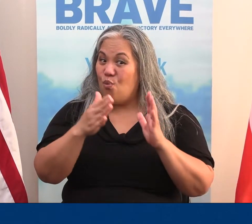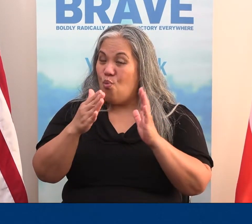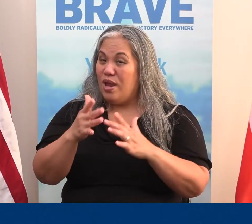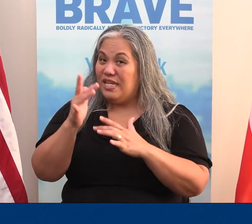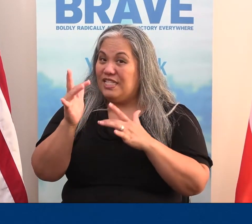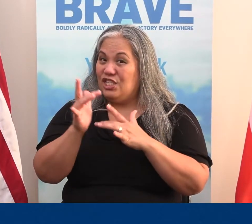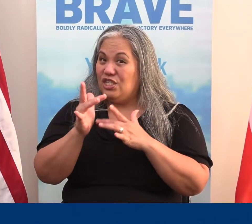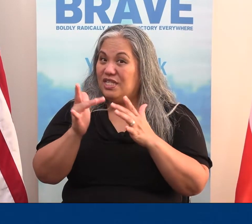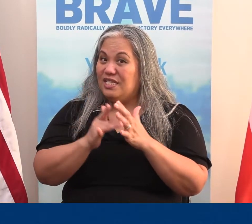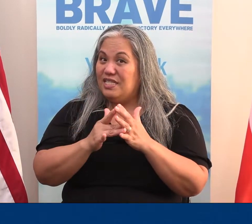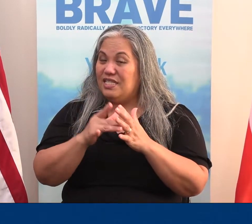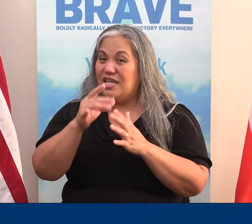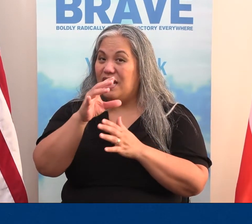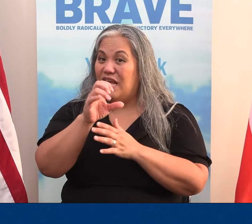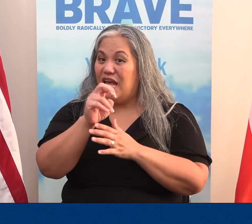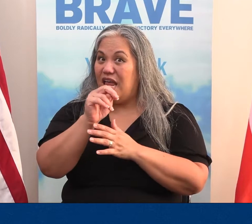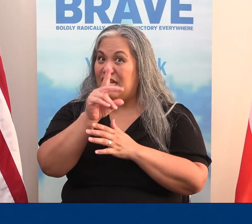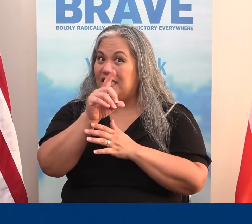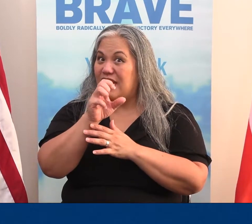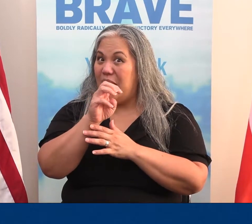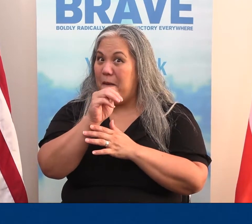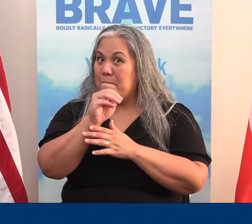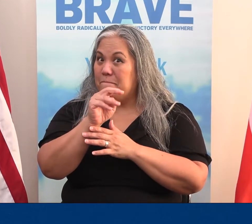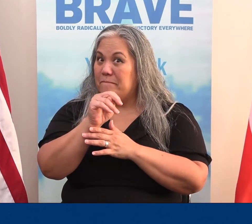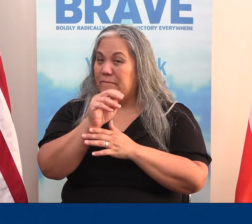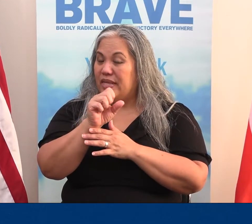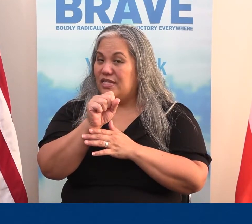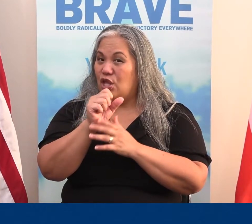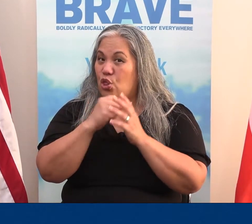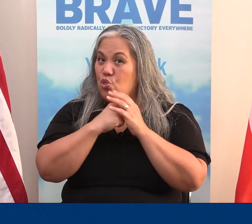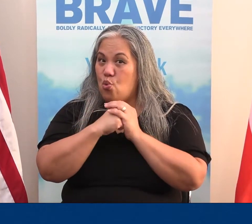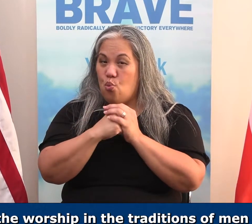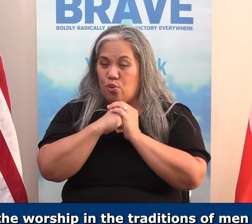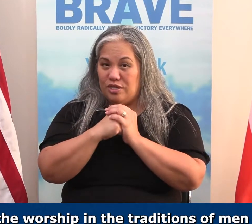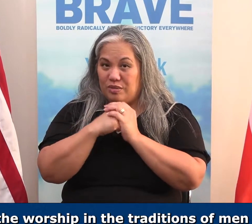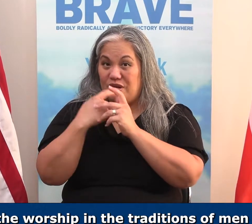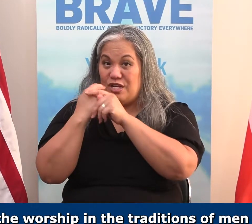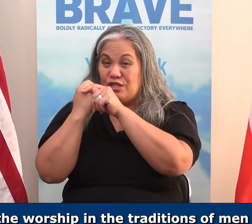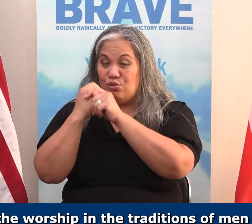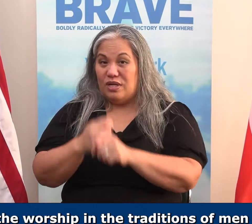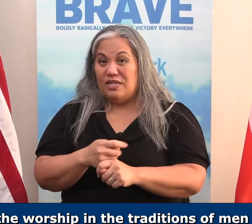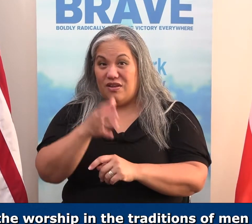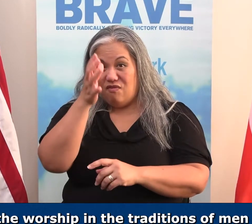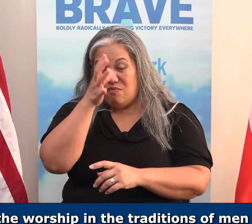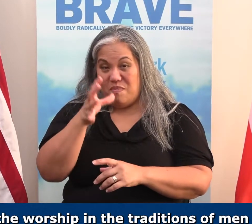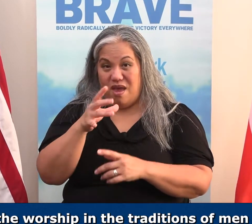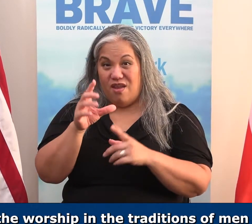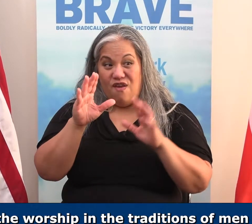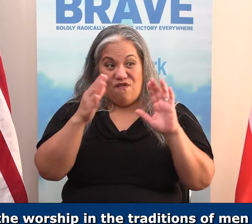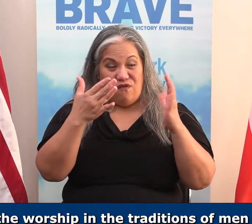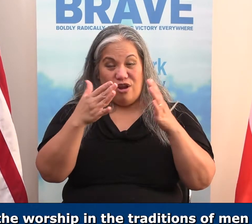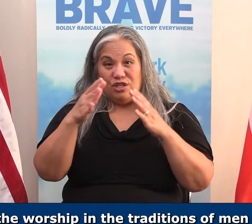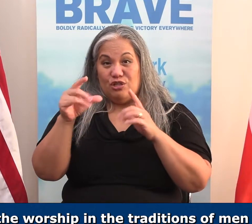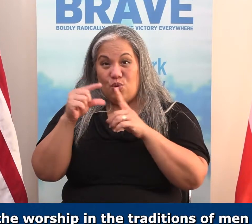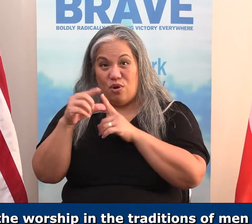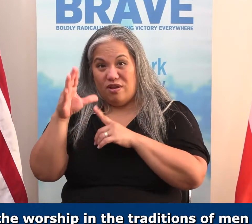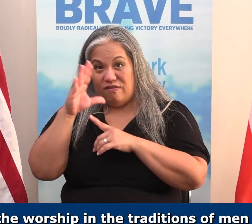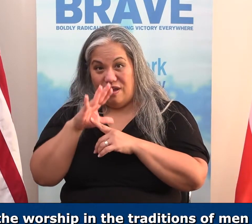five ways that Jesus condemns the worship in the traditions of men versus the word of